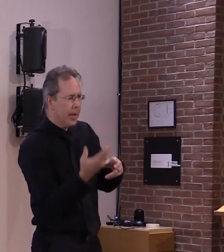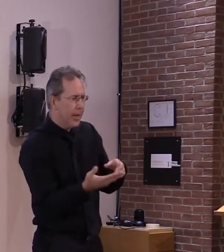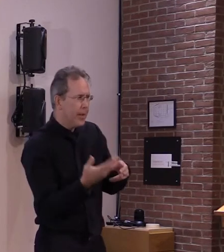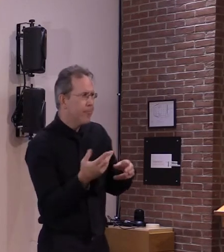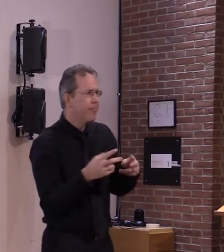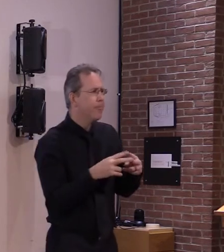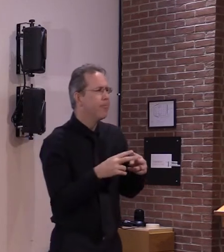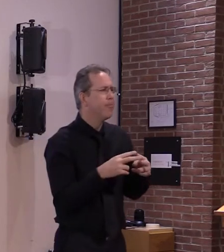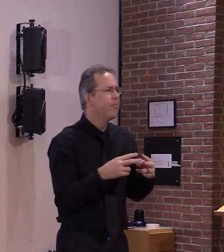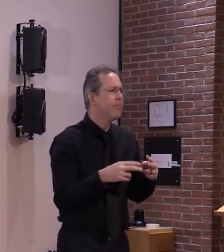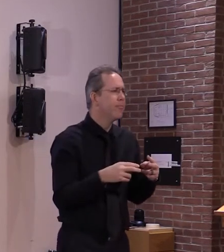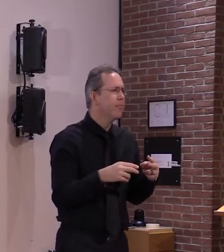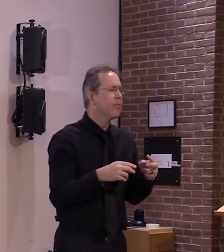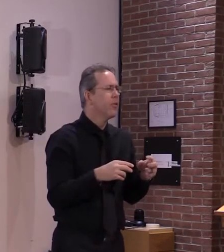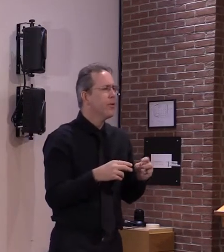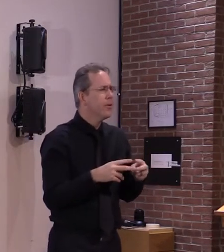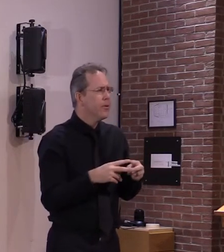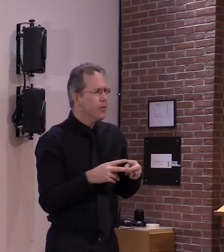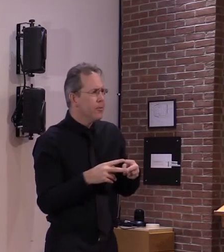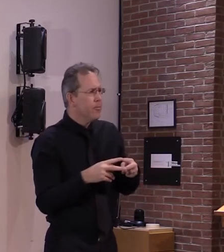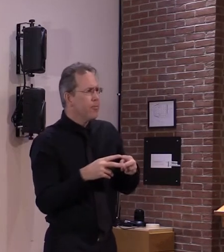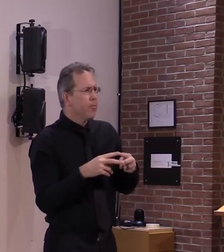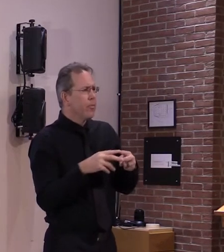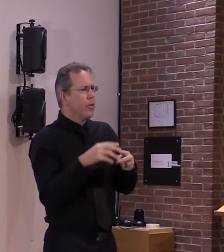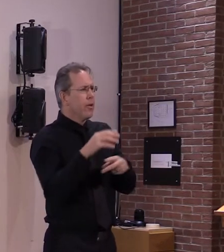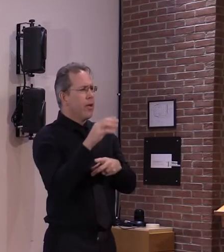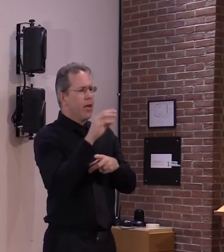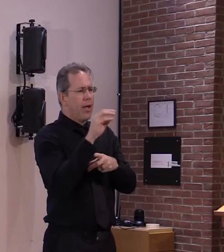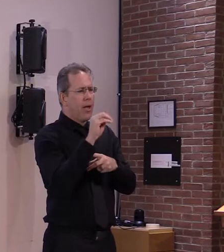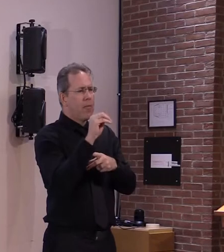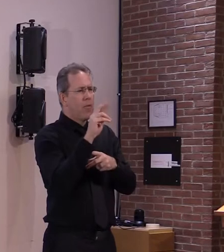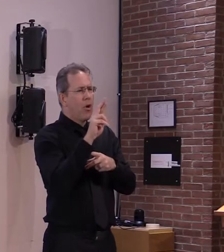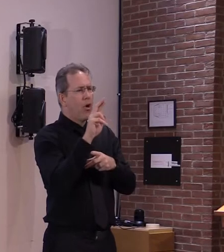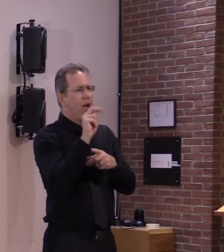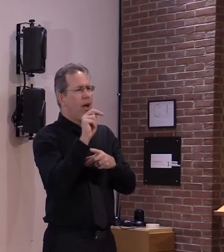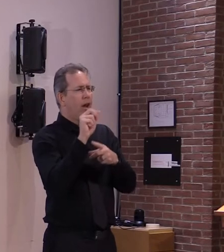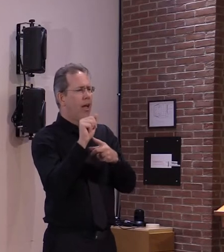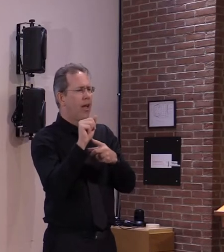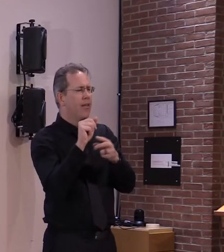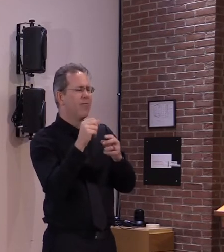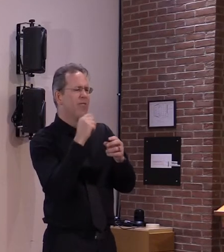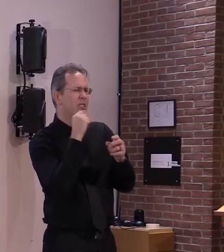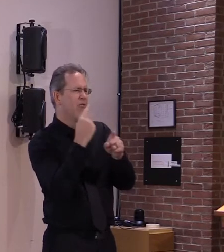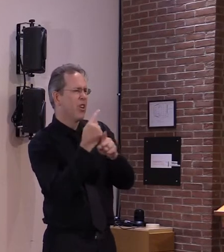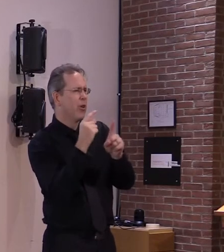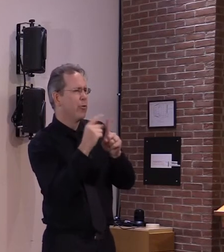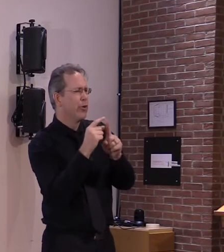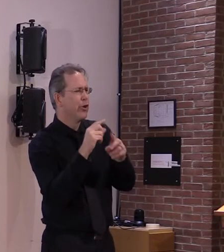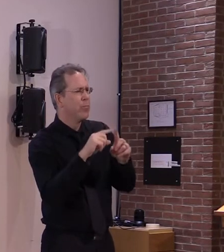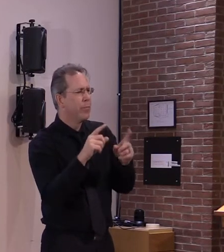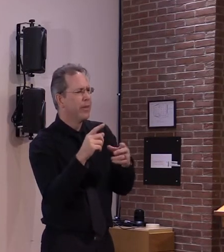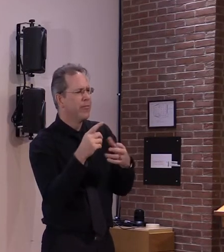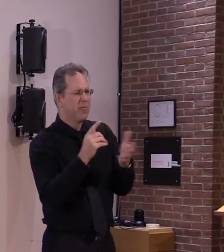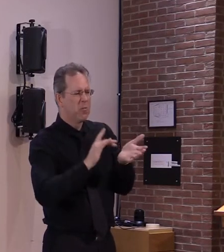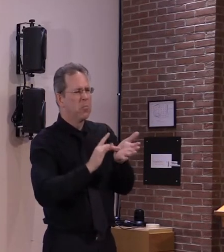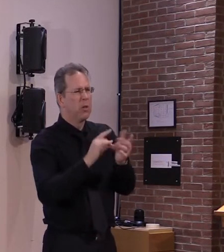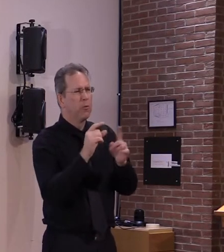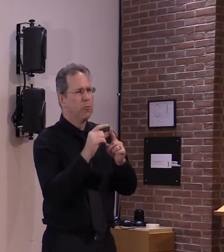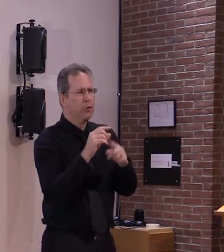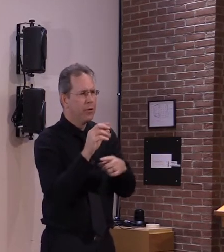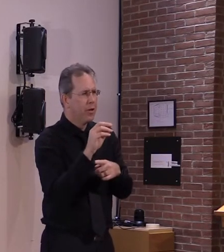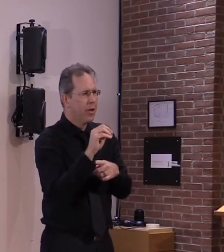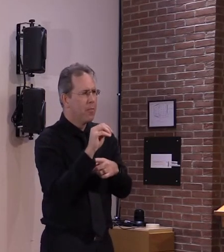platform and the vaccines we've come accustomed to using all these years it's part of our new